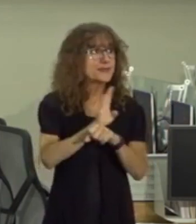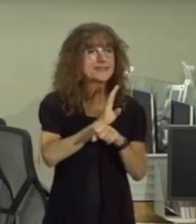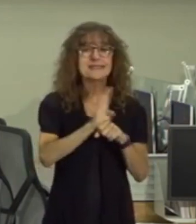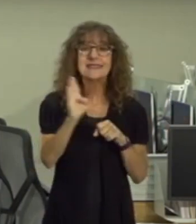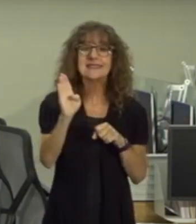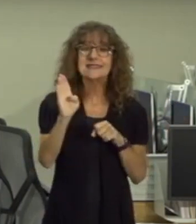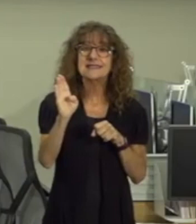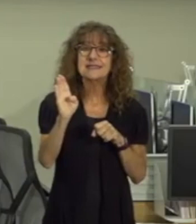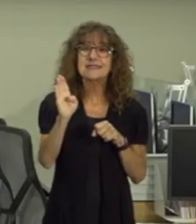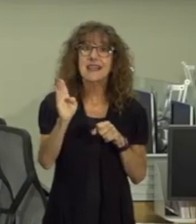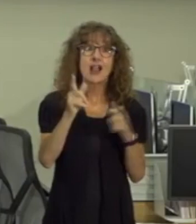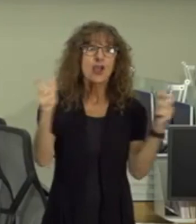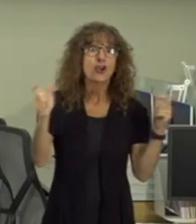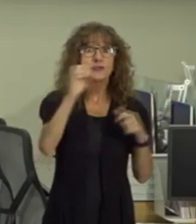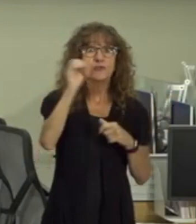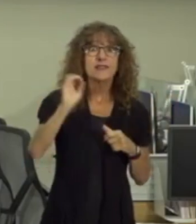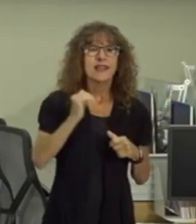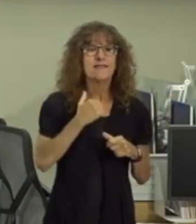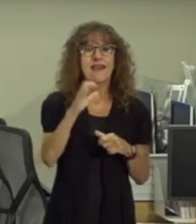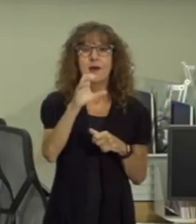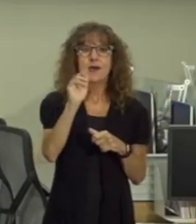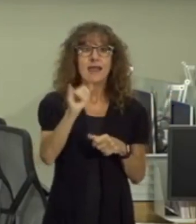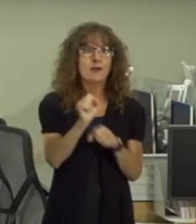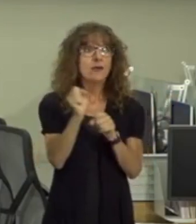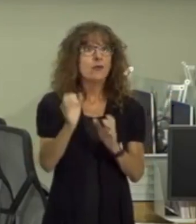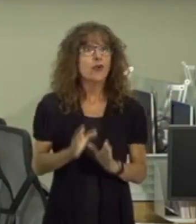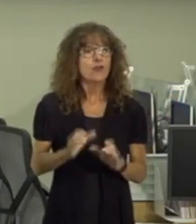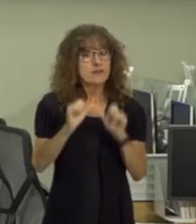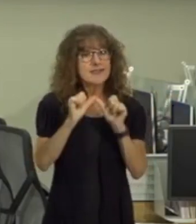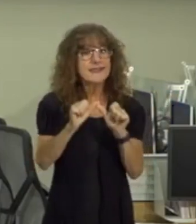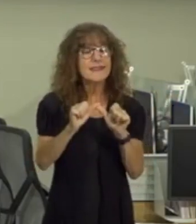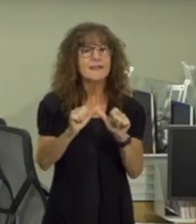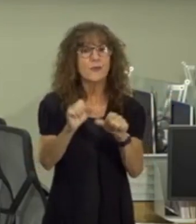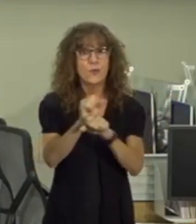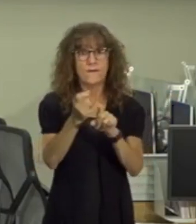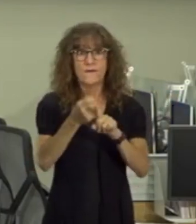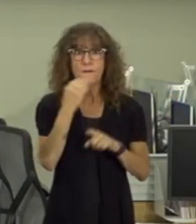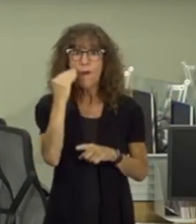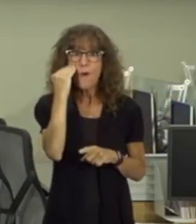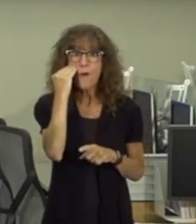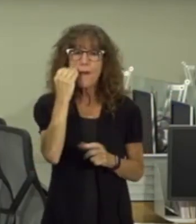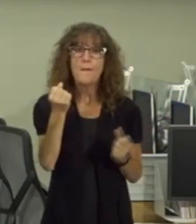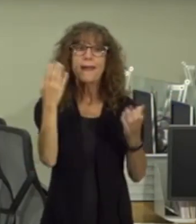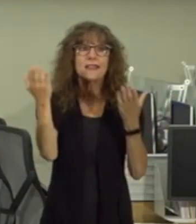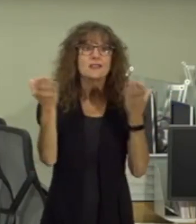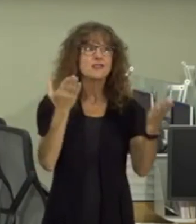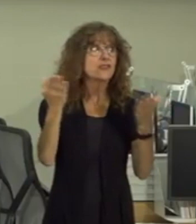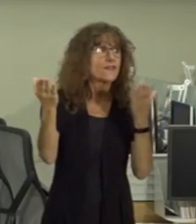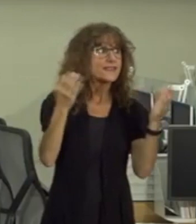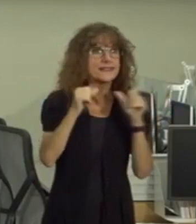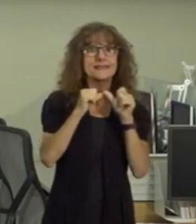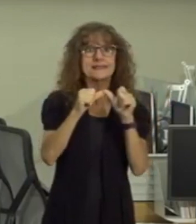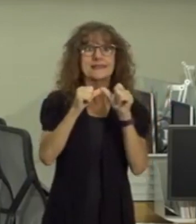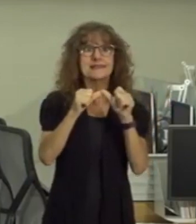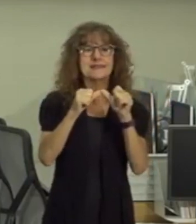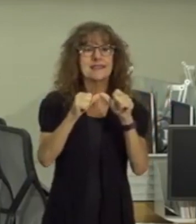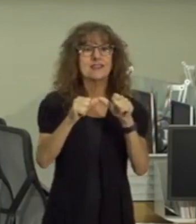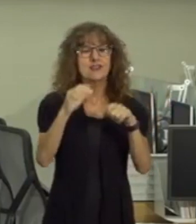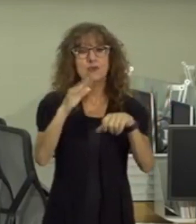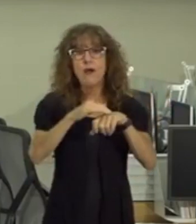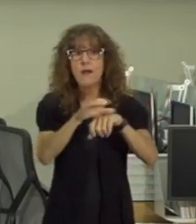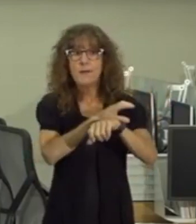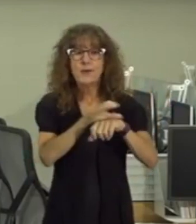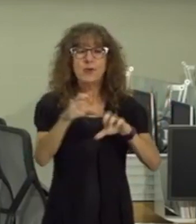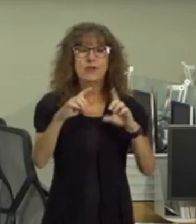a large percentage of our county workforce is continuing to telework and many of our services continue virtually for example